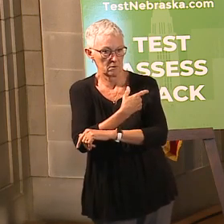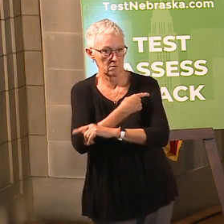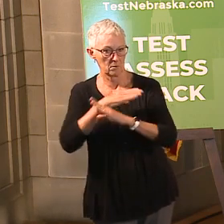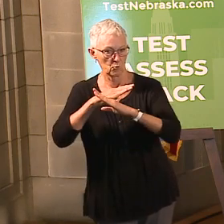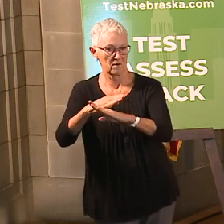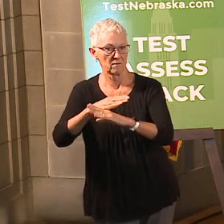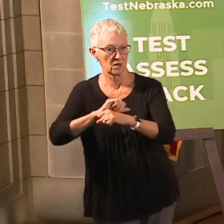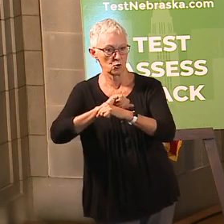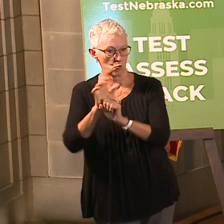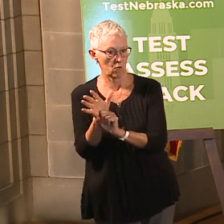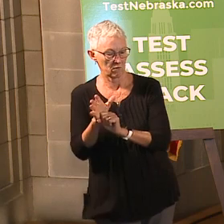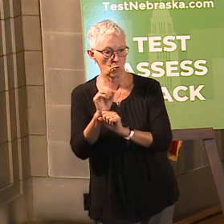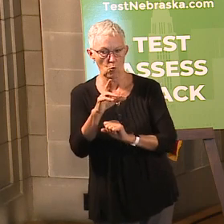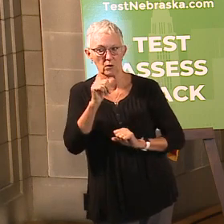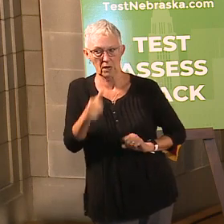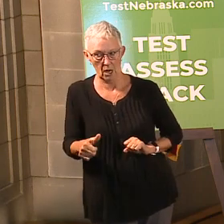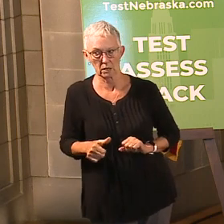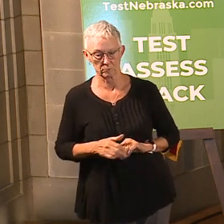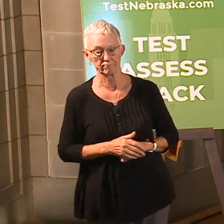Governor,